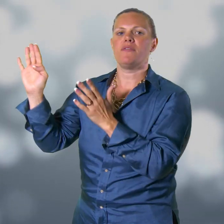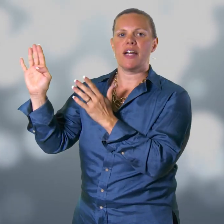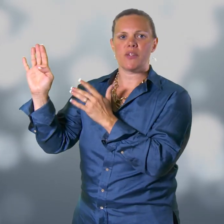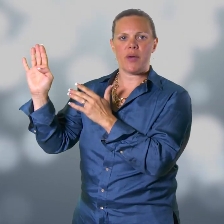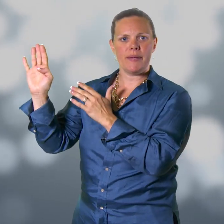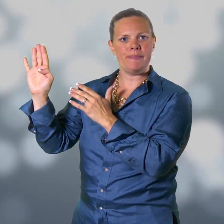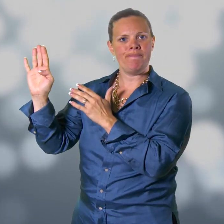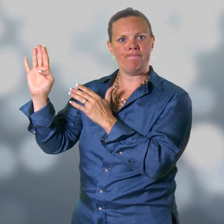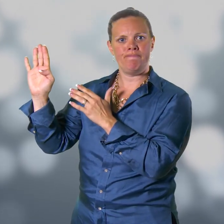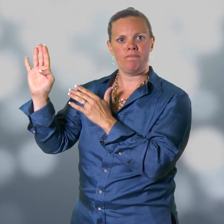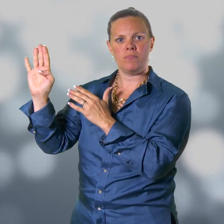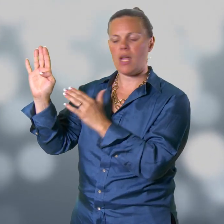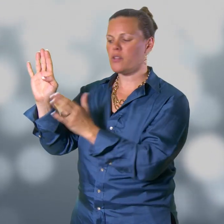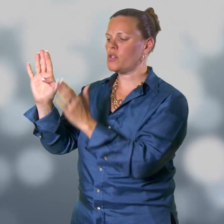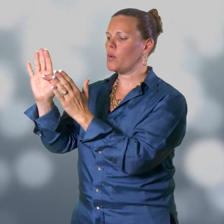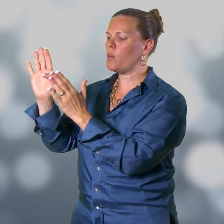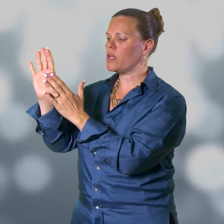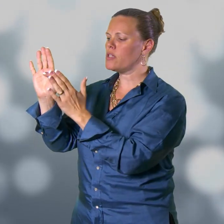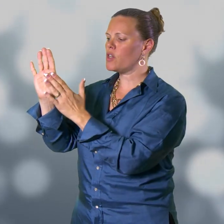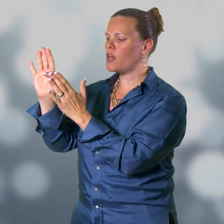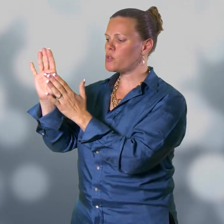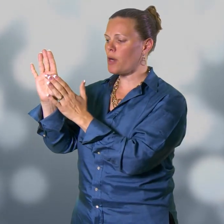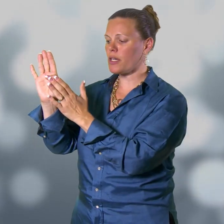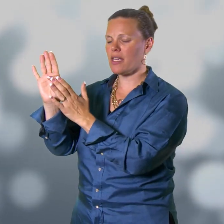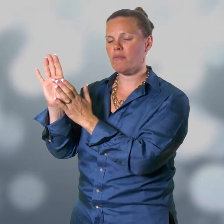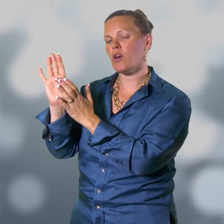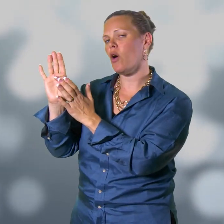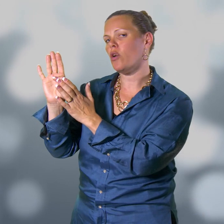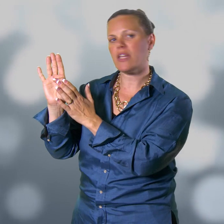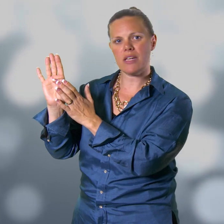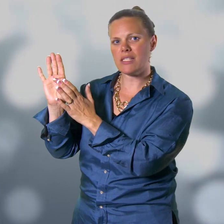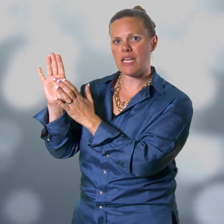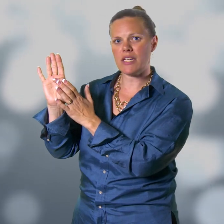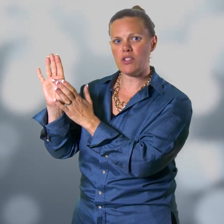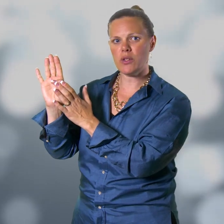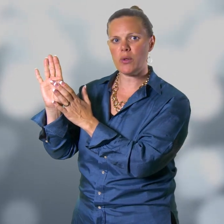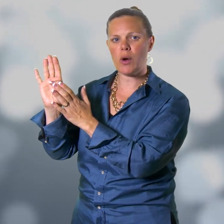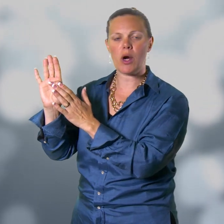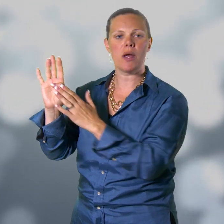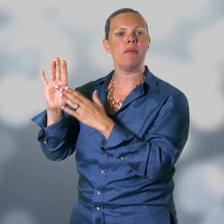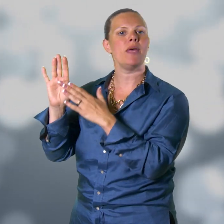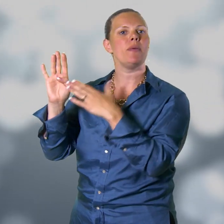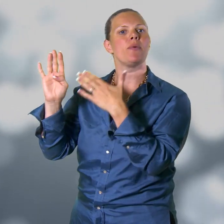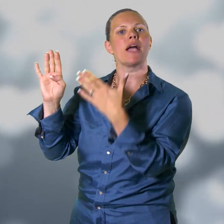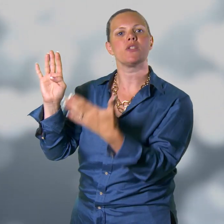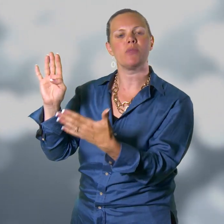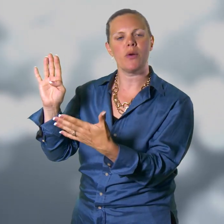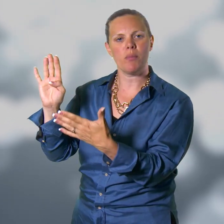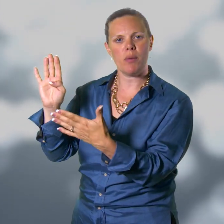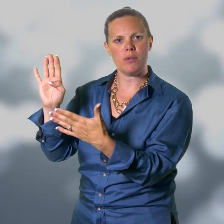flies away. And so when the dog's barking, the only things they can do are maybe practice blowing bubbles.